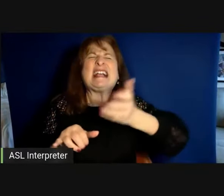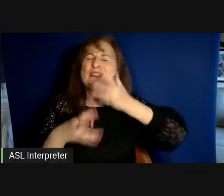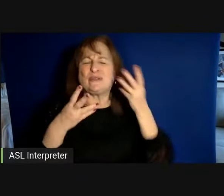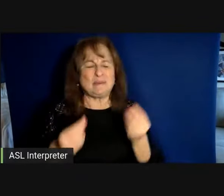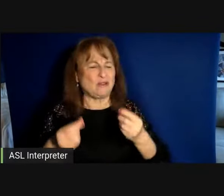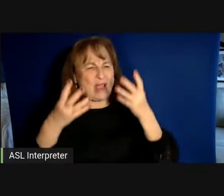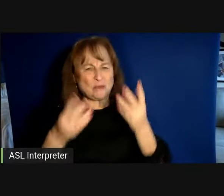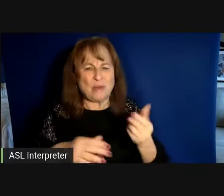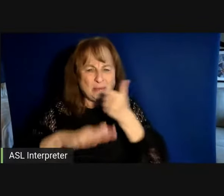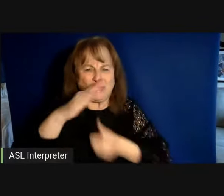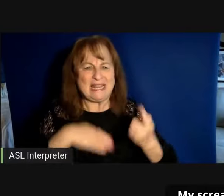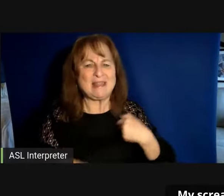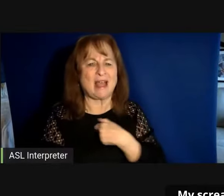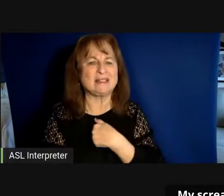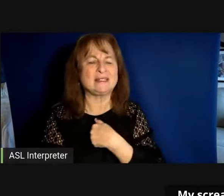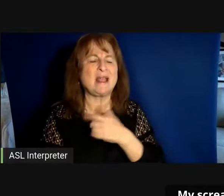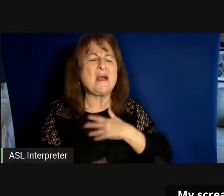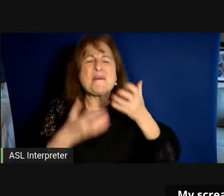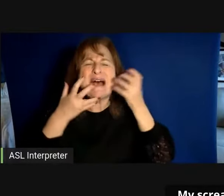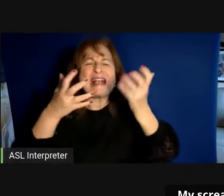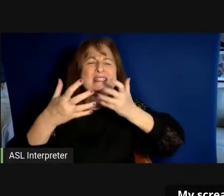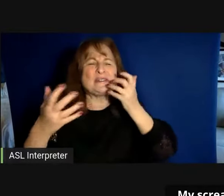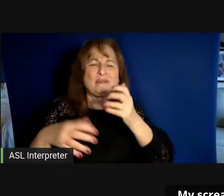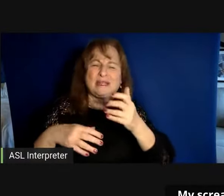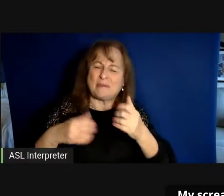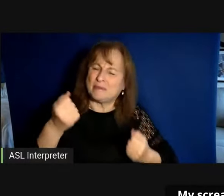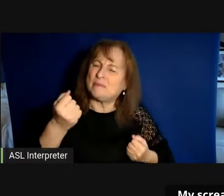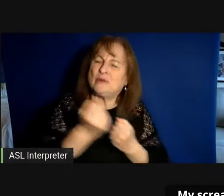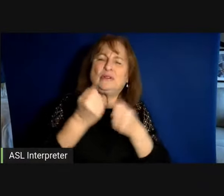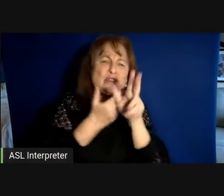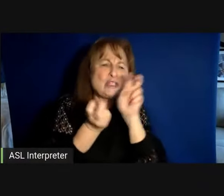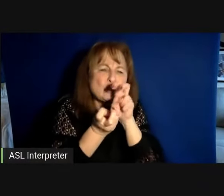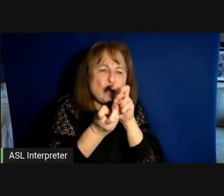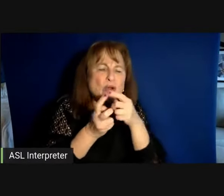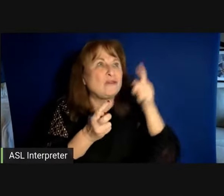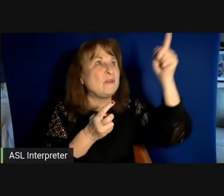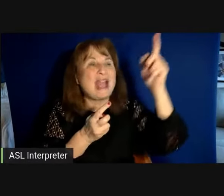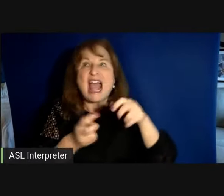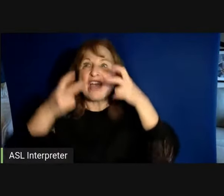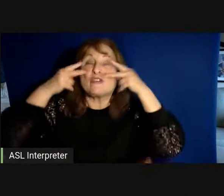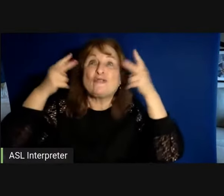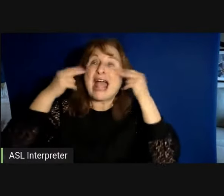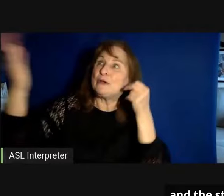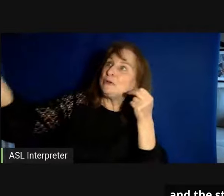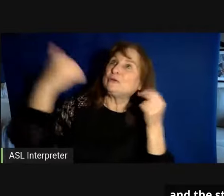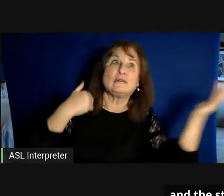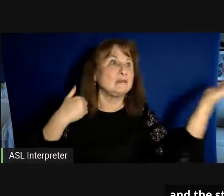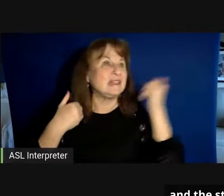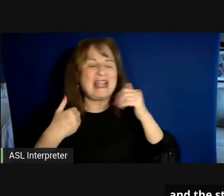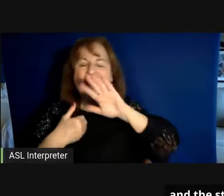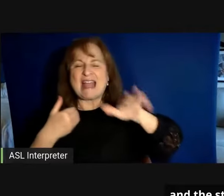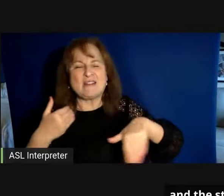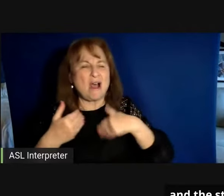wet beneath us my scream pulls the squirrel from its branch and the raccoon from its upright hollow and the